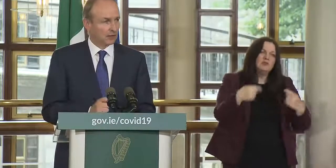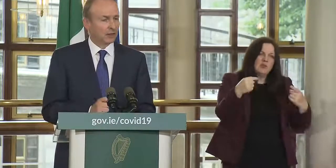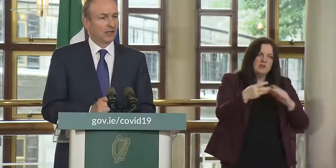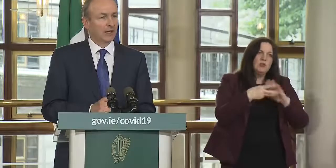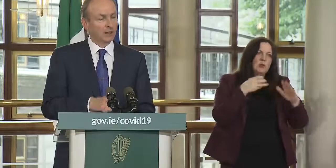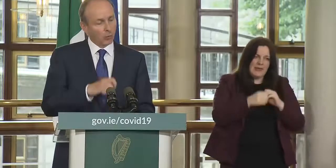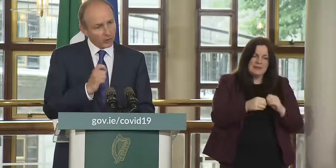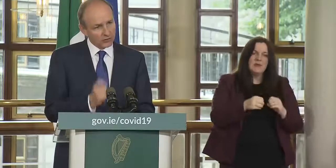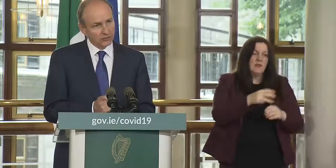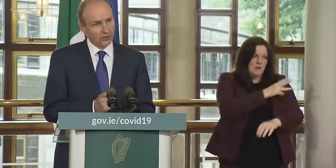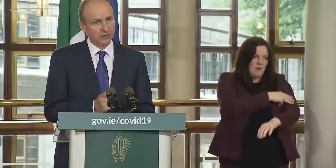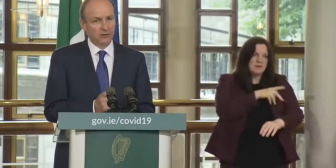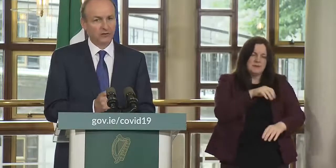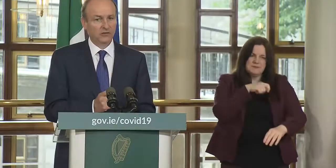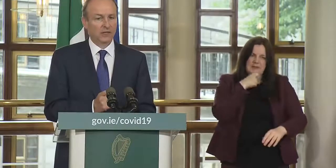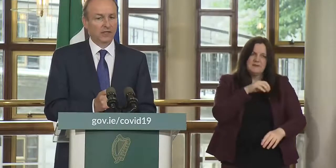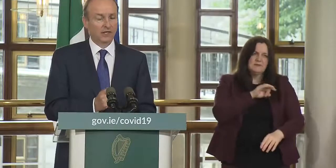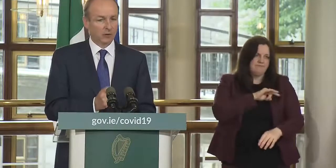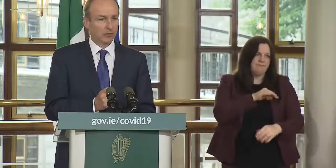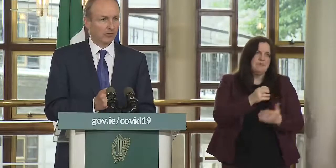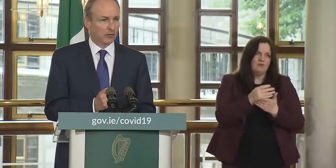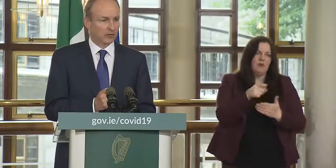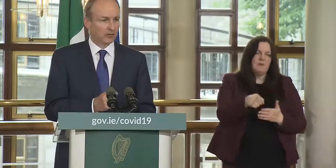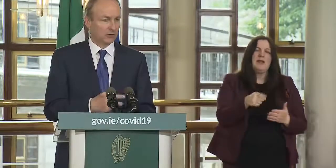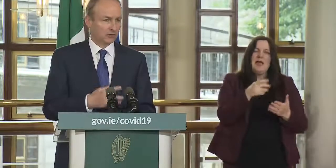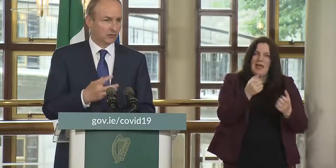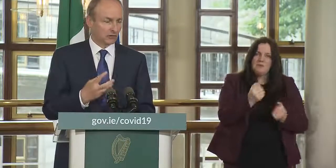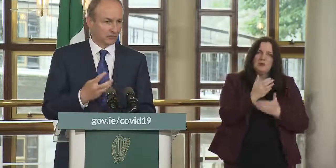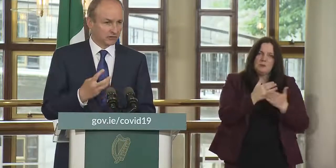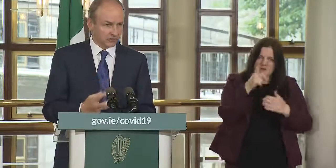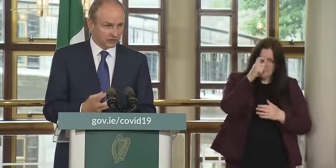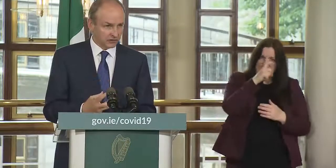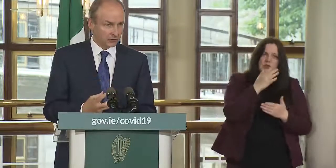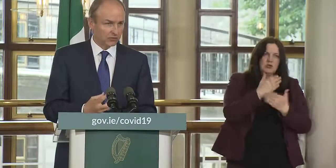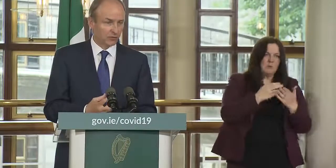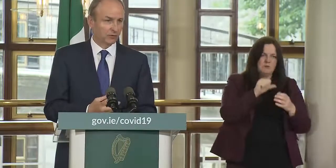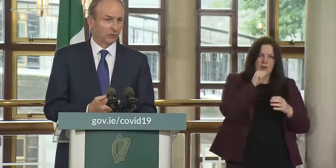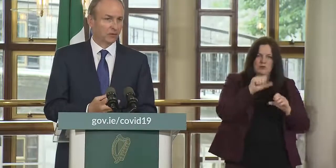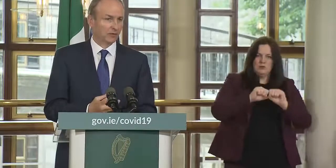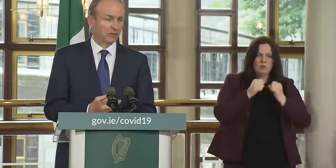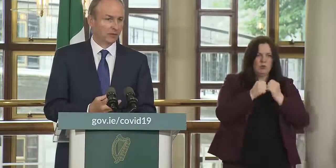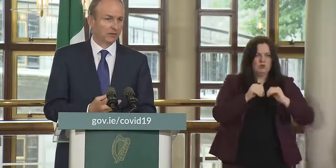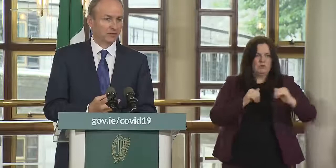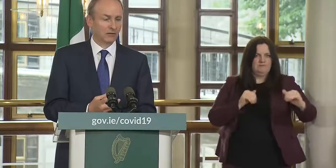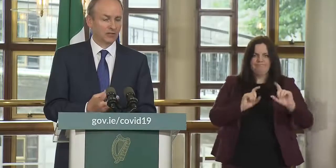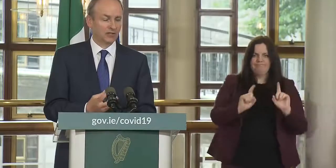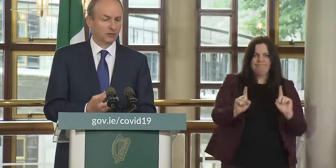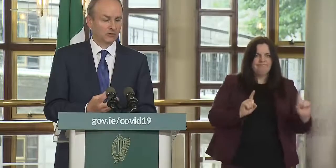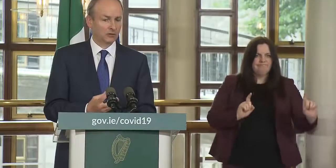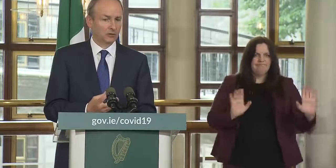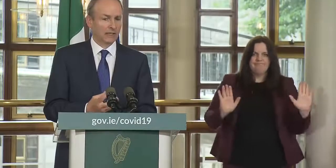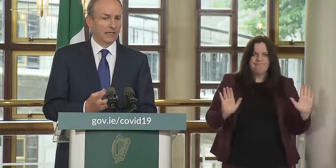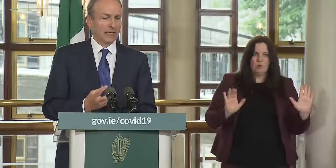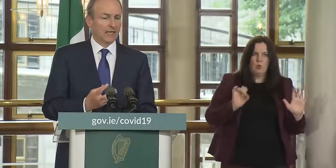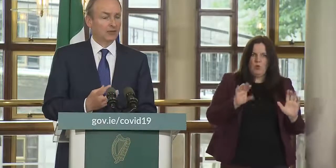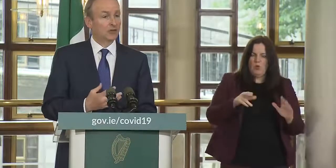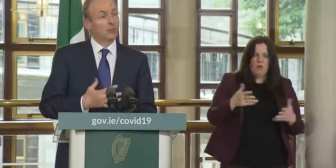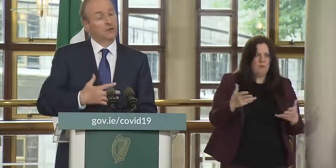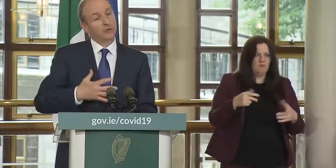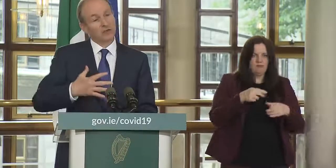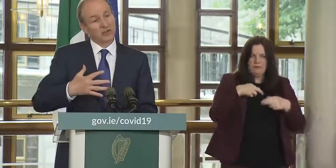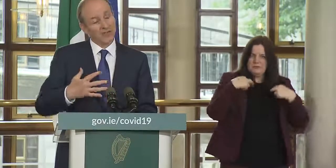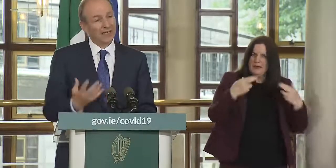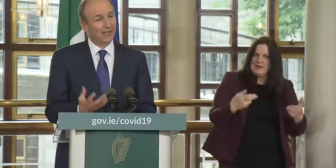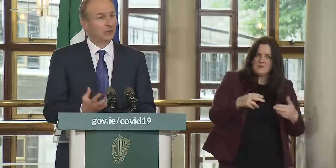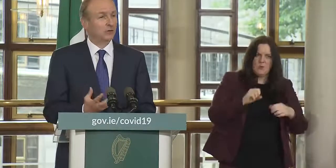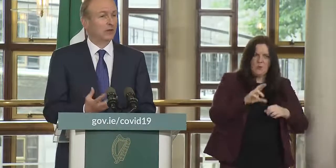described it and there were difficulties in a number of areas in terms of social distancing was not respected or adhered to in